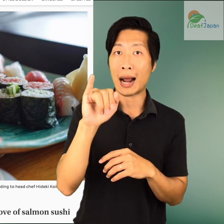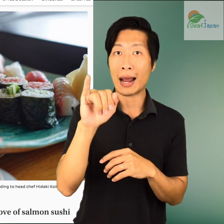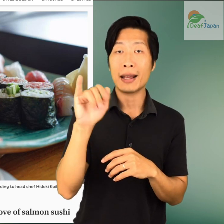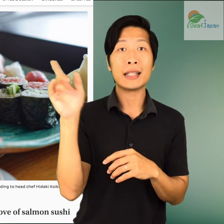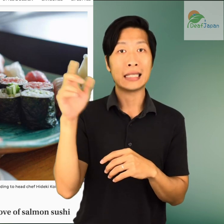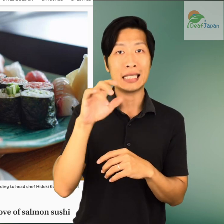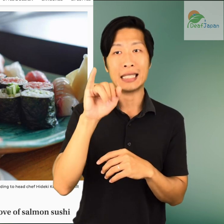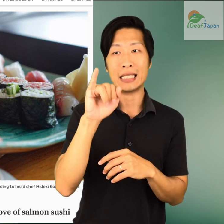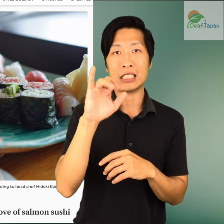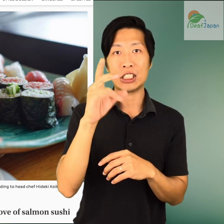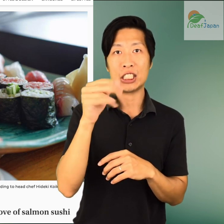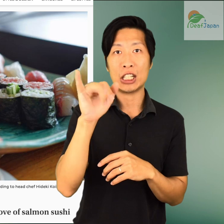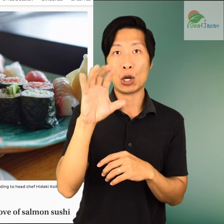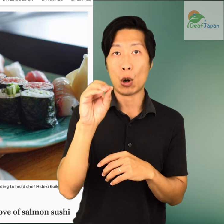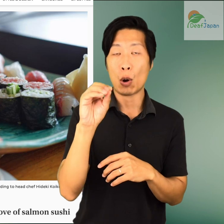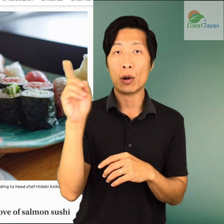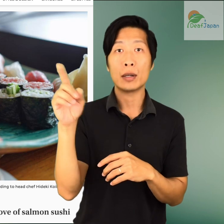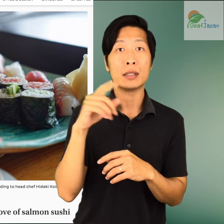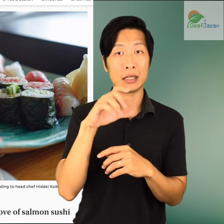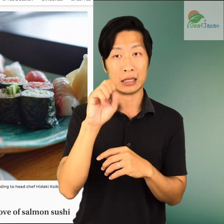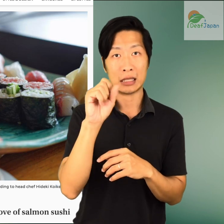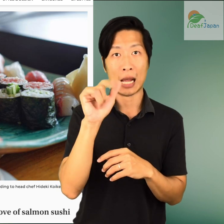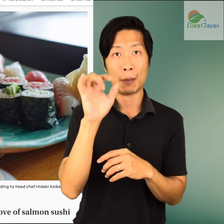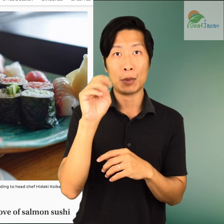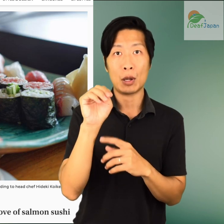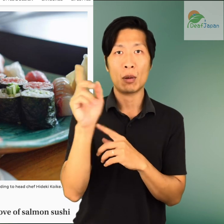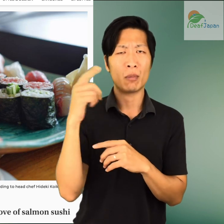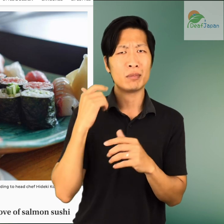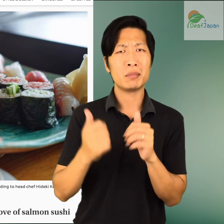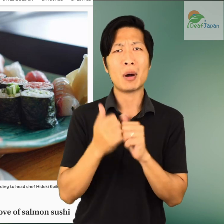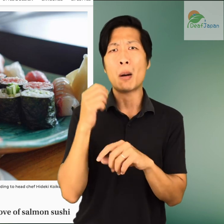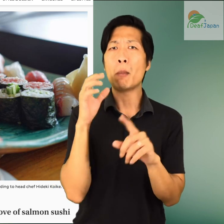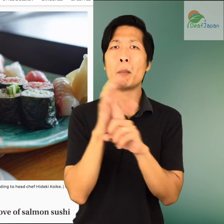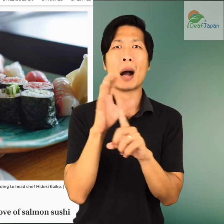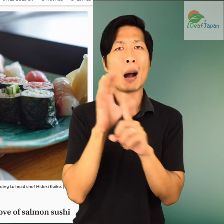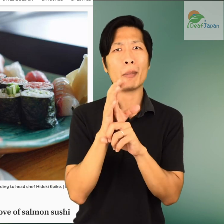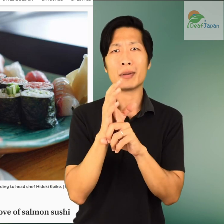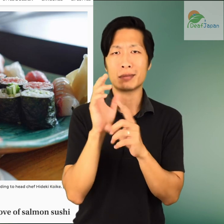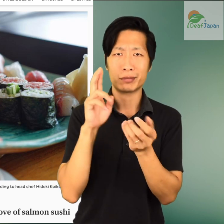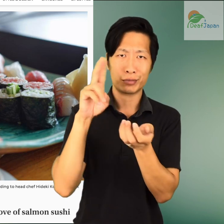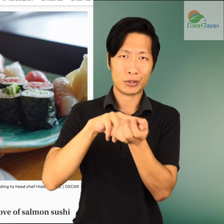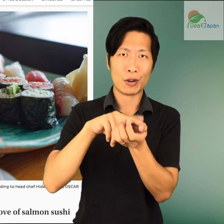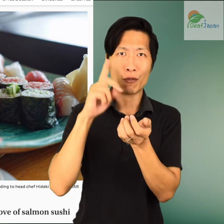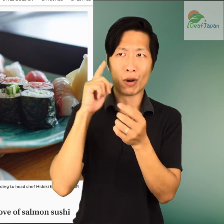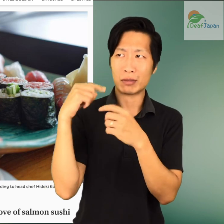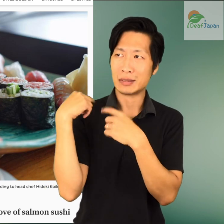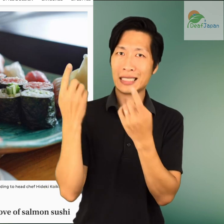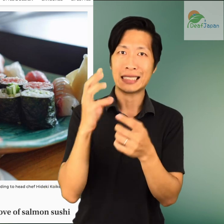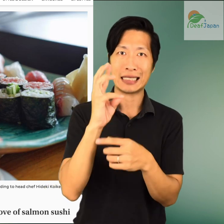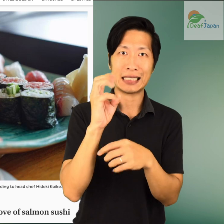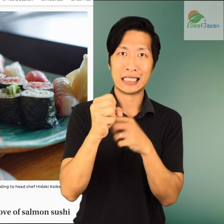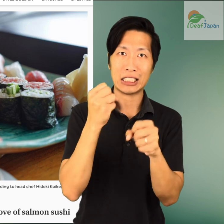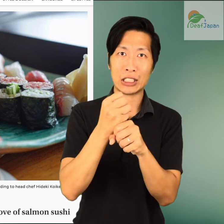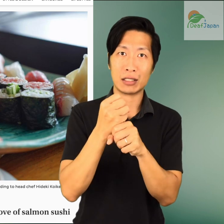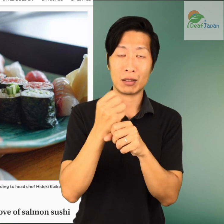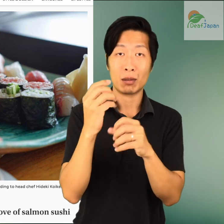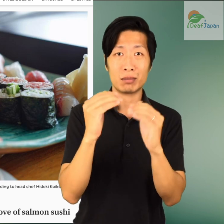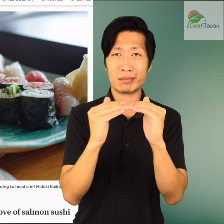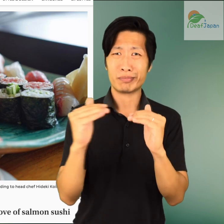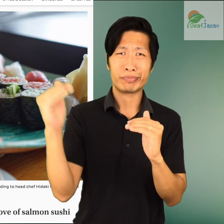the fish was found to be the most popular topping for the six year in a row. Ranked far